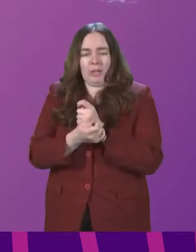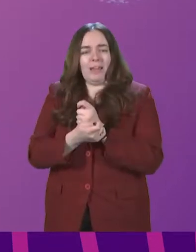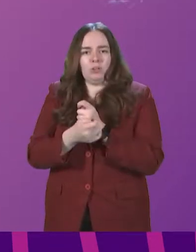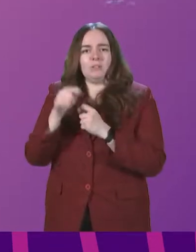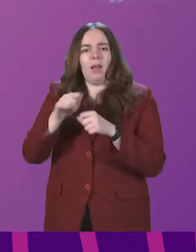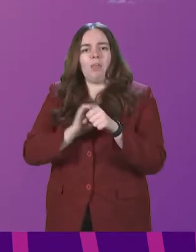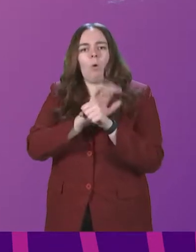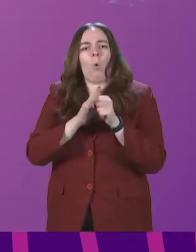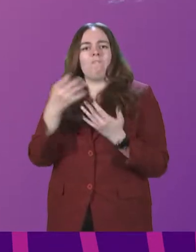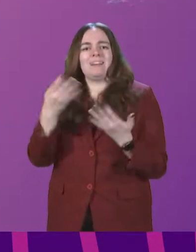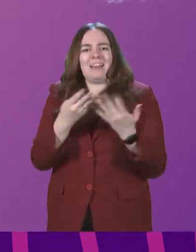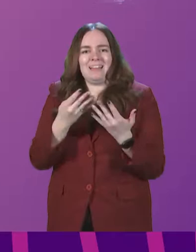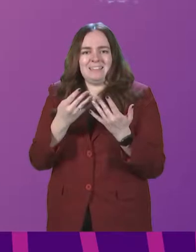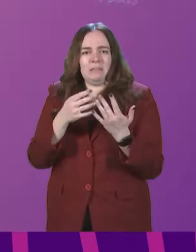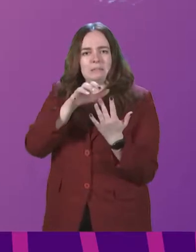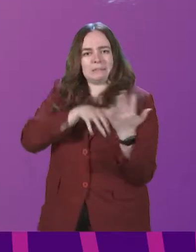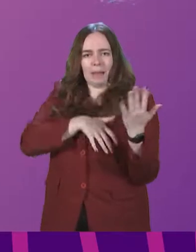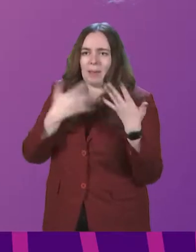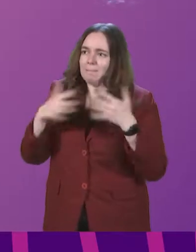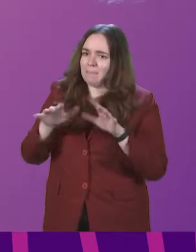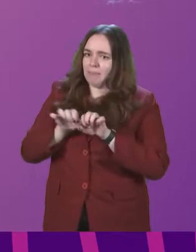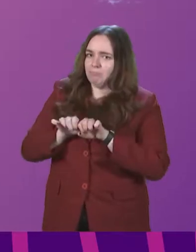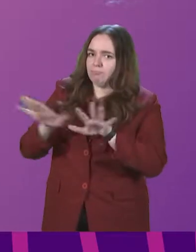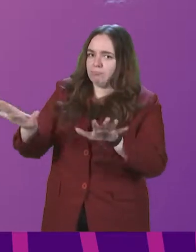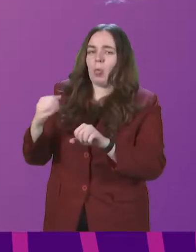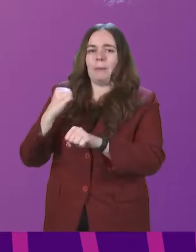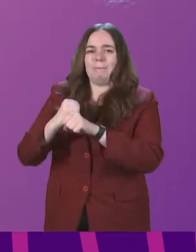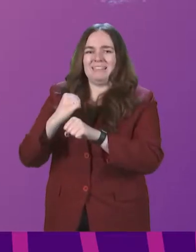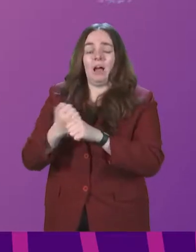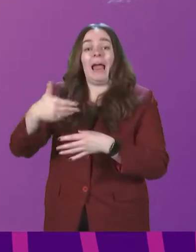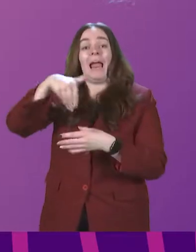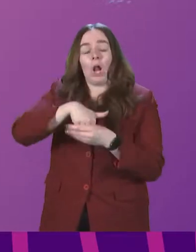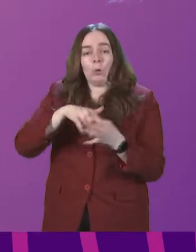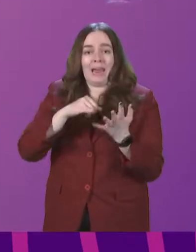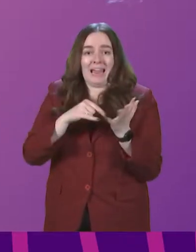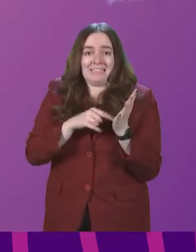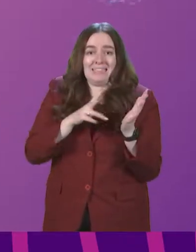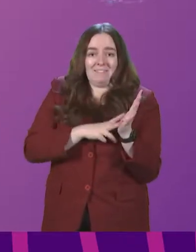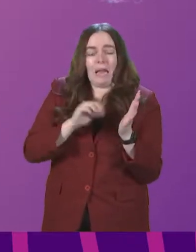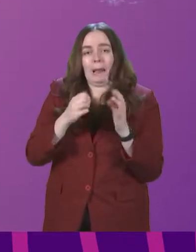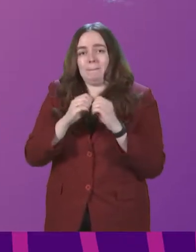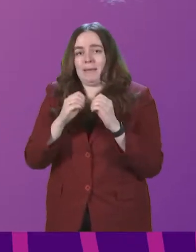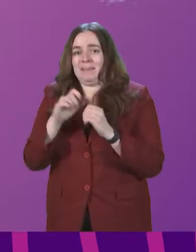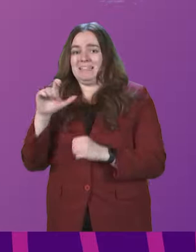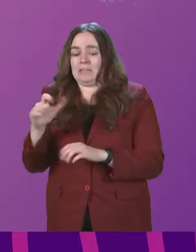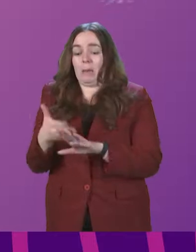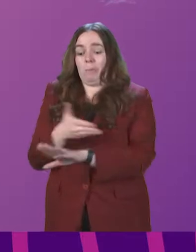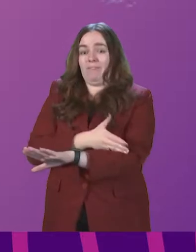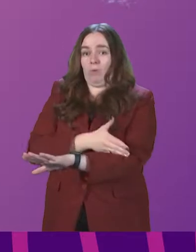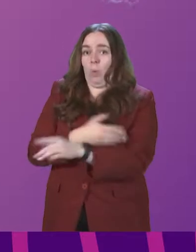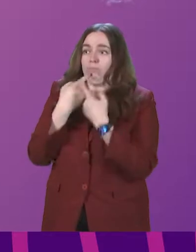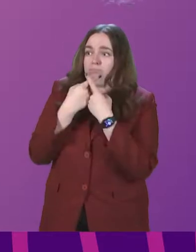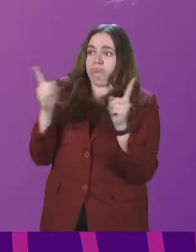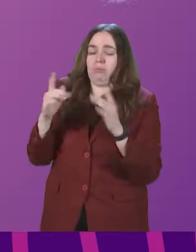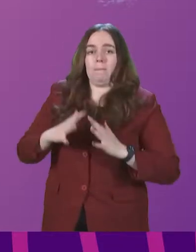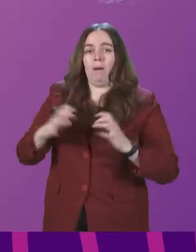-19 statement were leaked to the media, including STV and the BBC, ahead of its delivery in